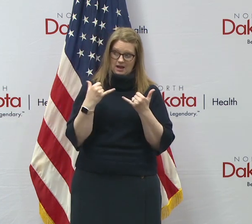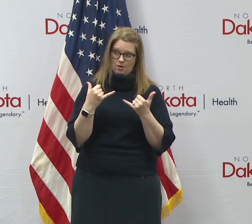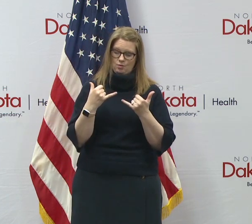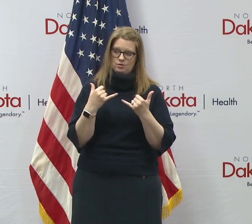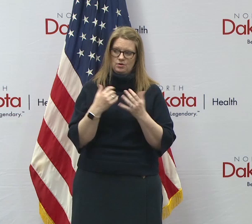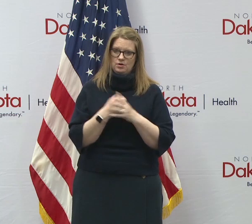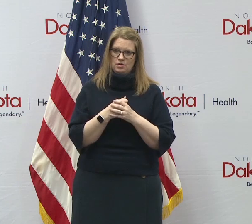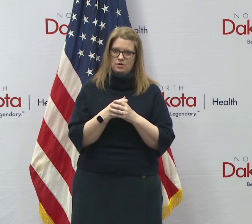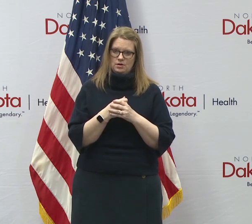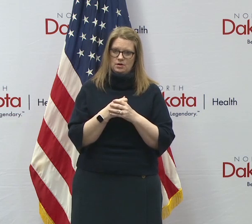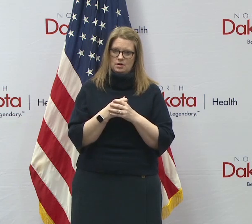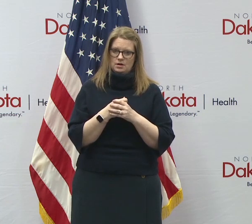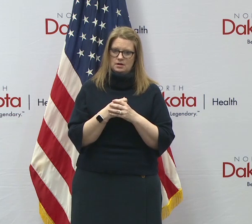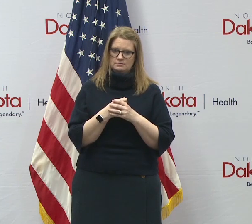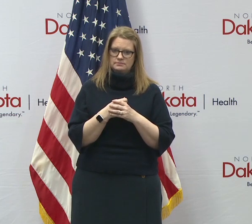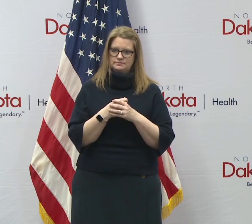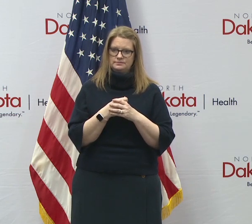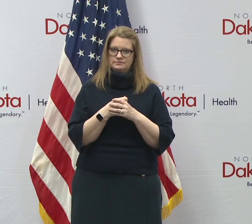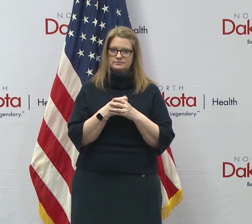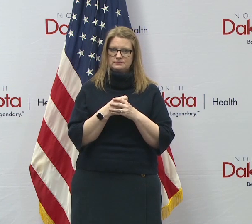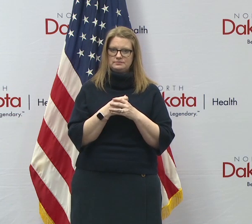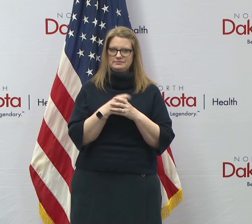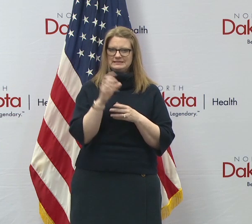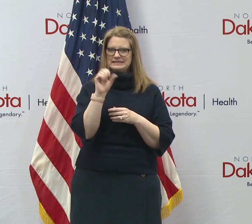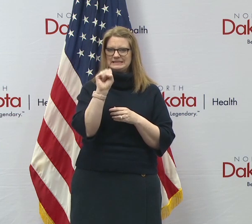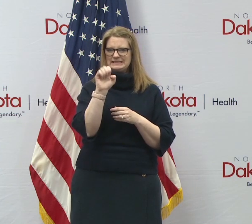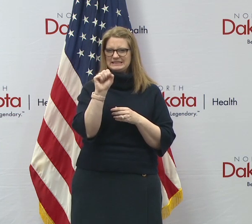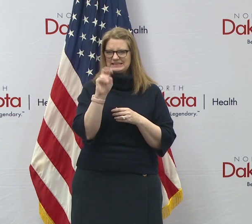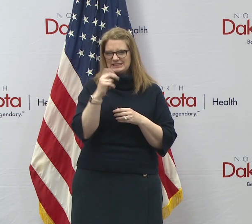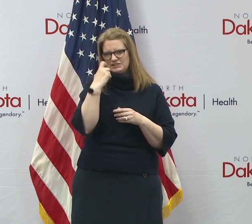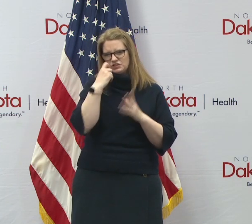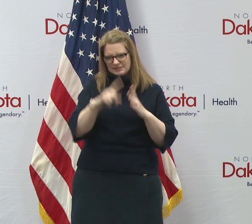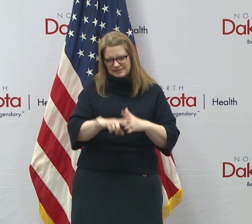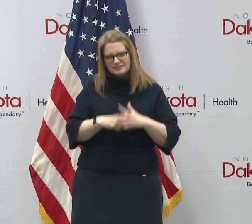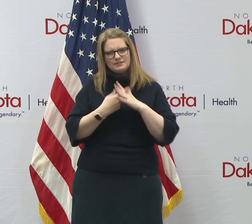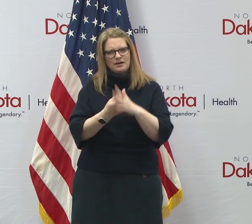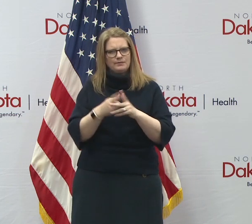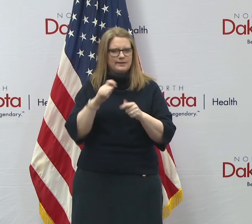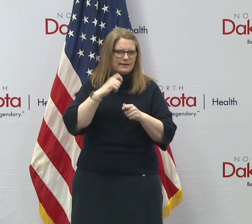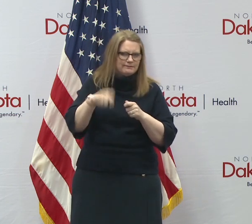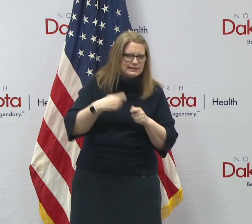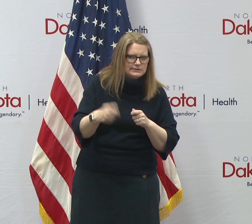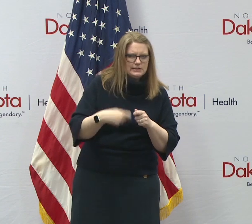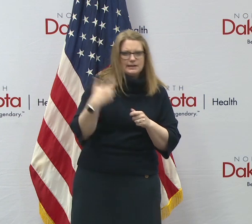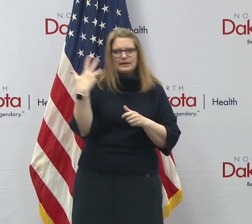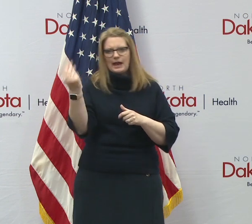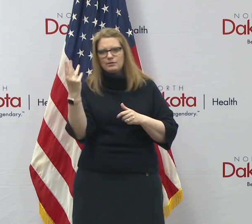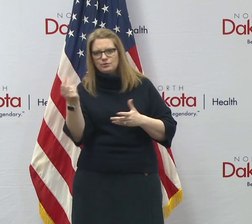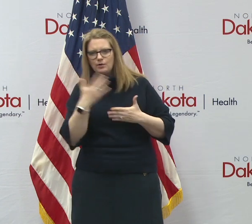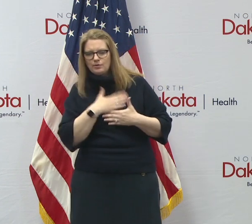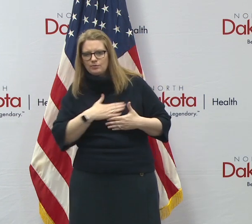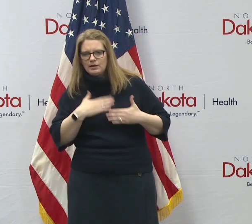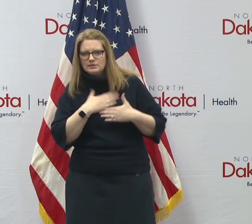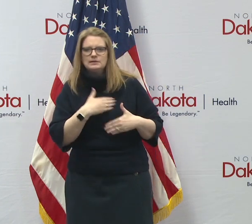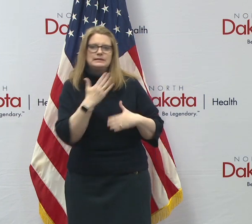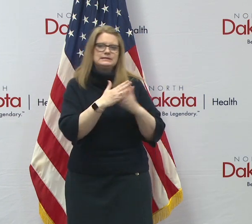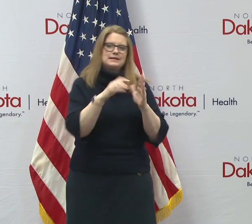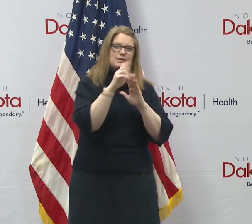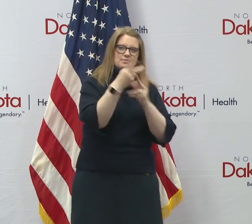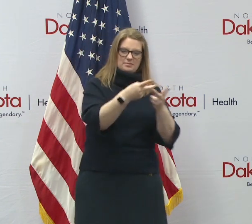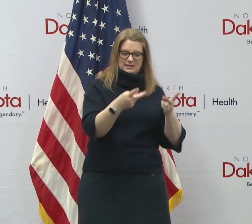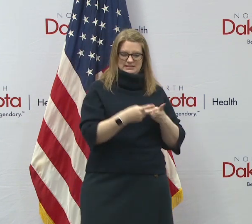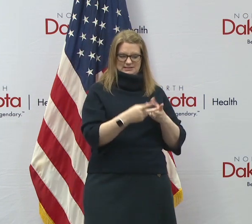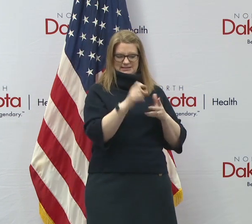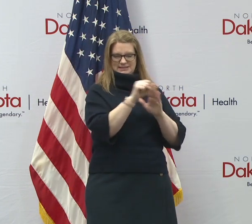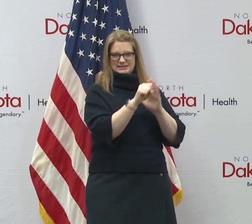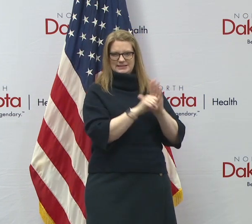uh, in the early part of the season, uh, for fishing and recreation, uh, in some places in the state, we don't even have the ice out on